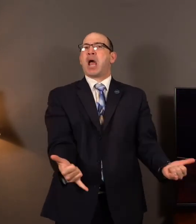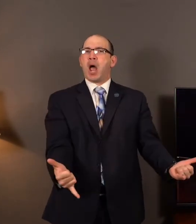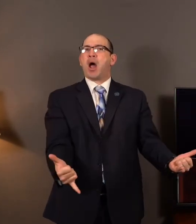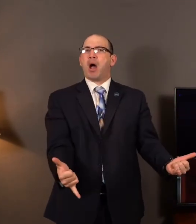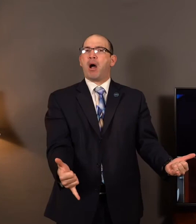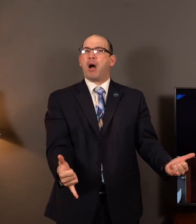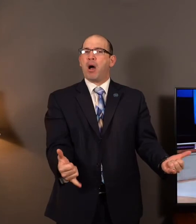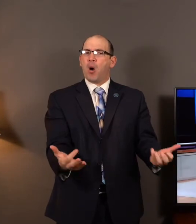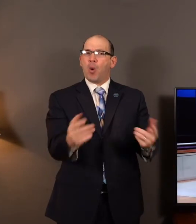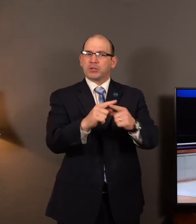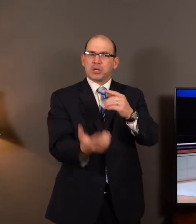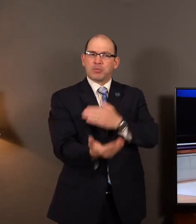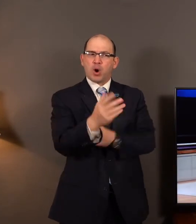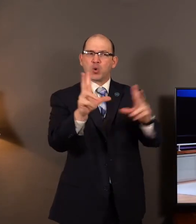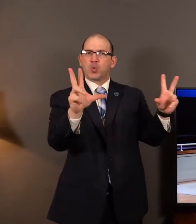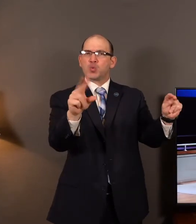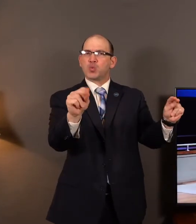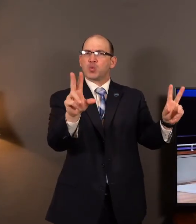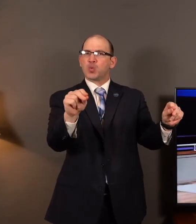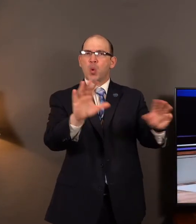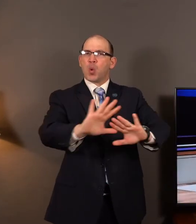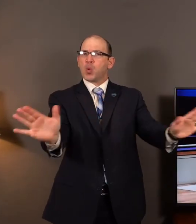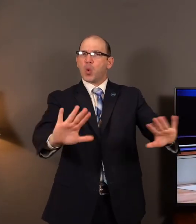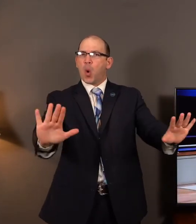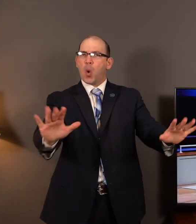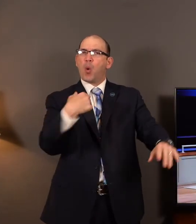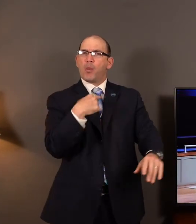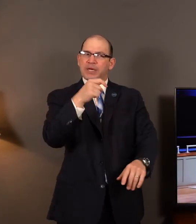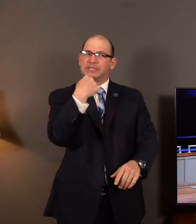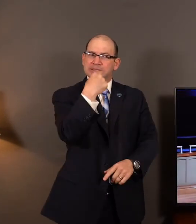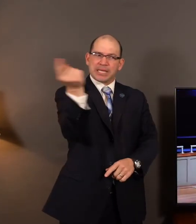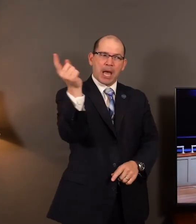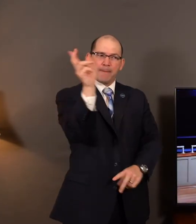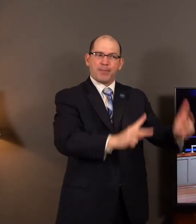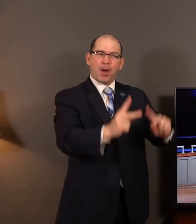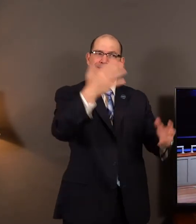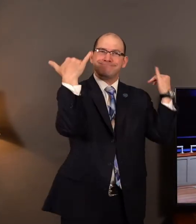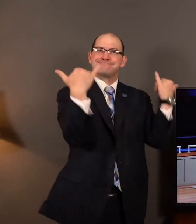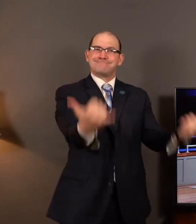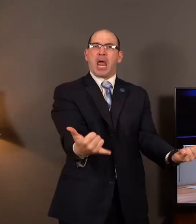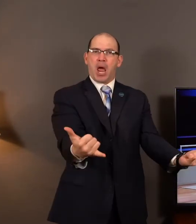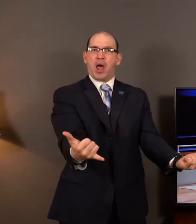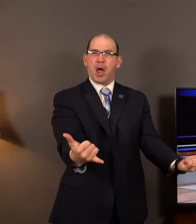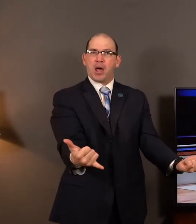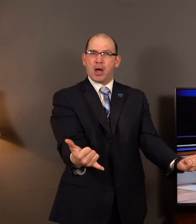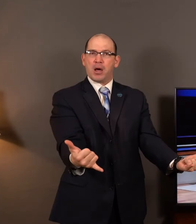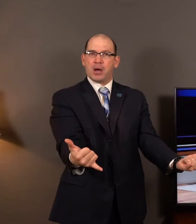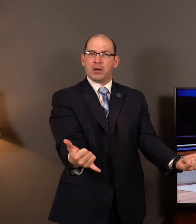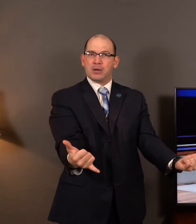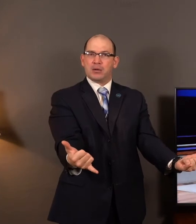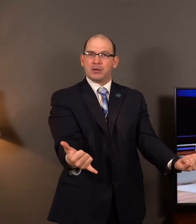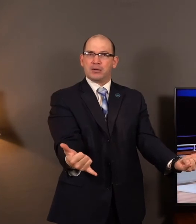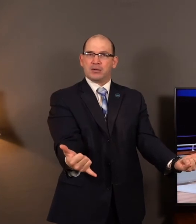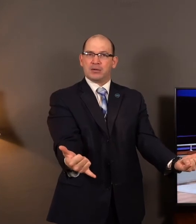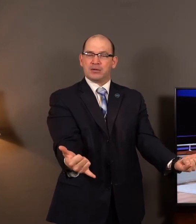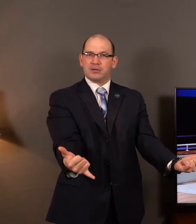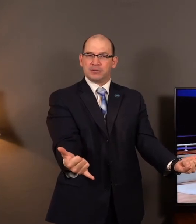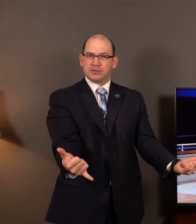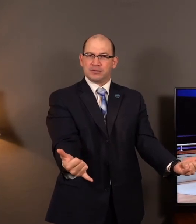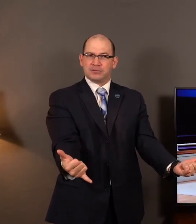that in a long time. We got new clothes. This is pretty good. Man, we've got gold and silver for a lifetime. This is awesome. But they said, there's